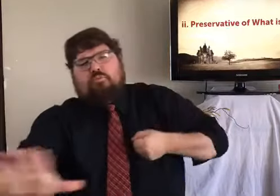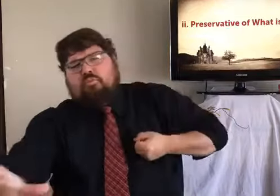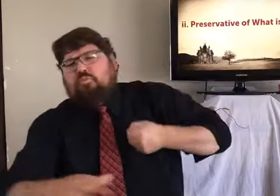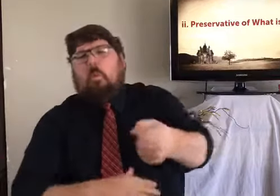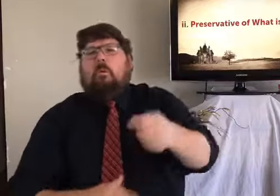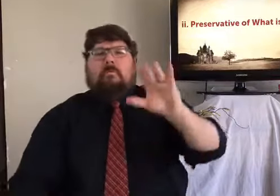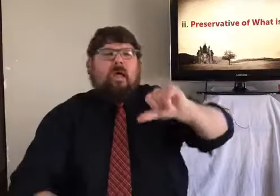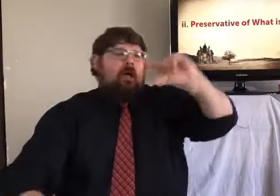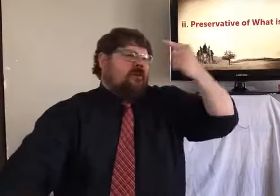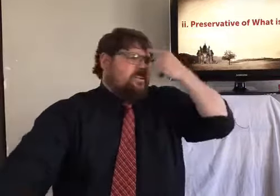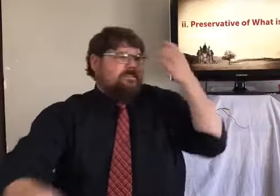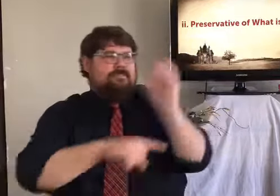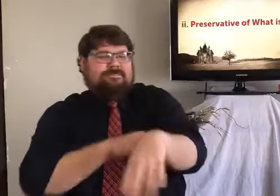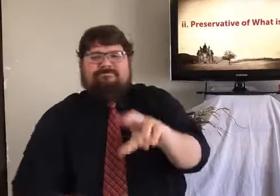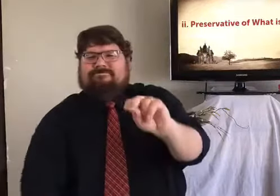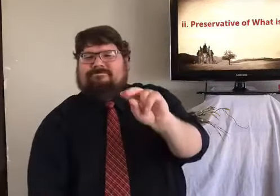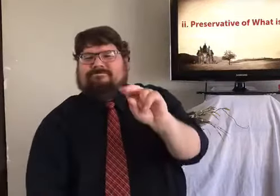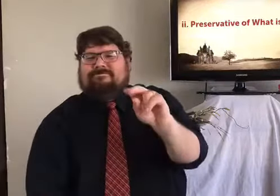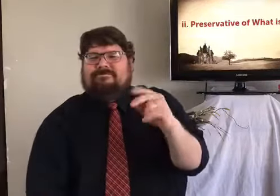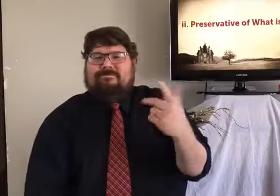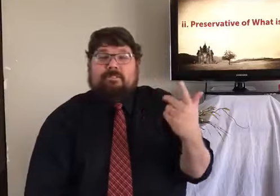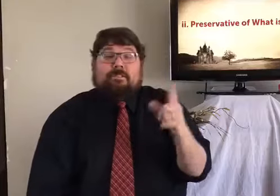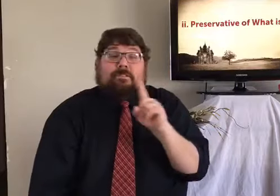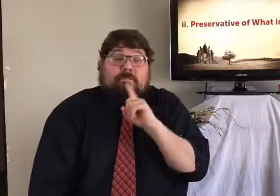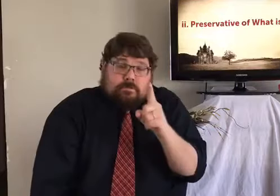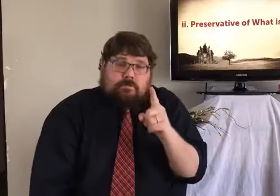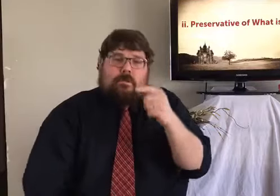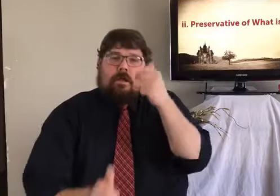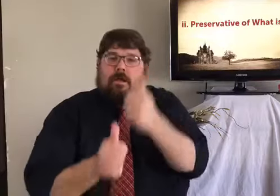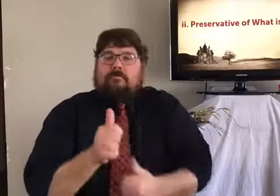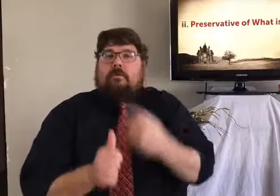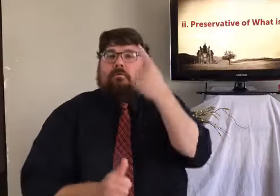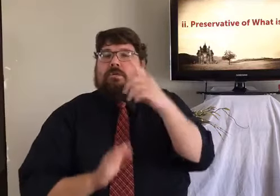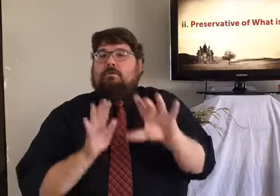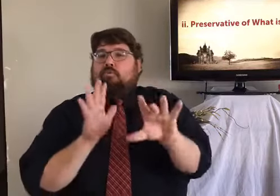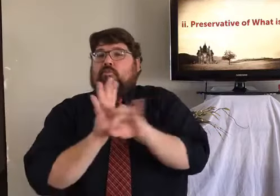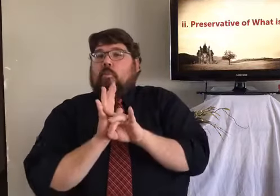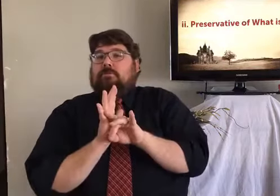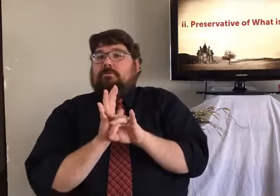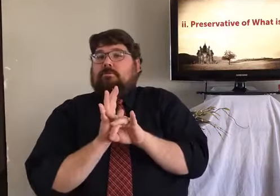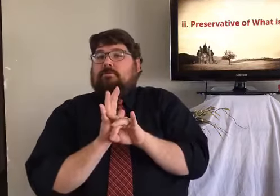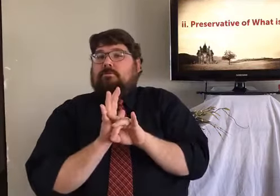believe or not believe. The Bible never teaches that you are forced to be a Christian.